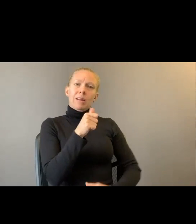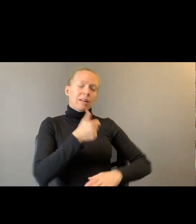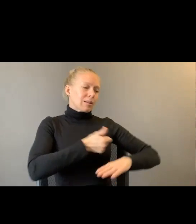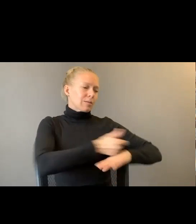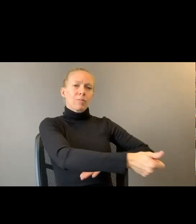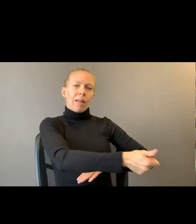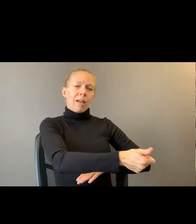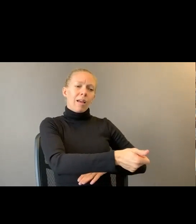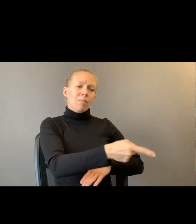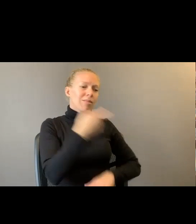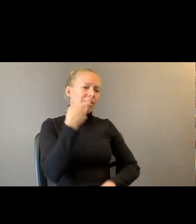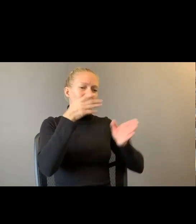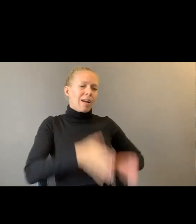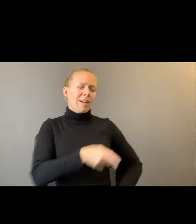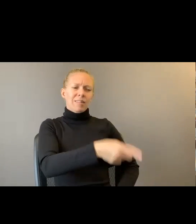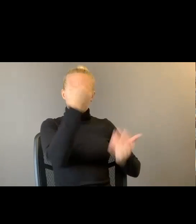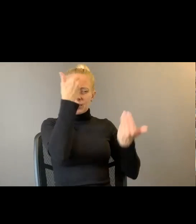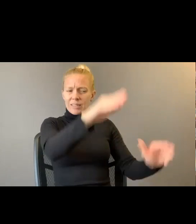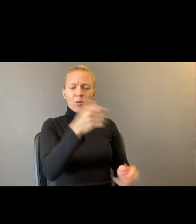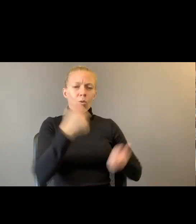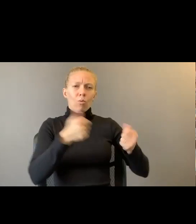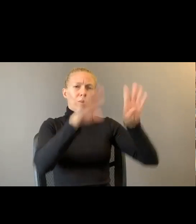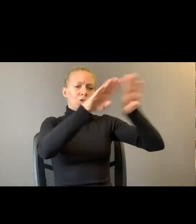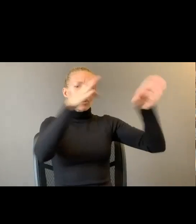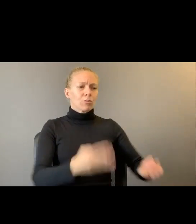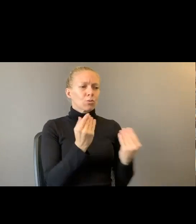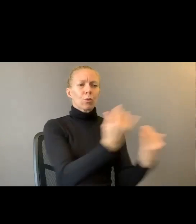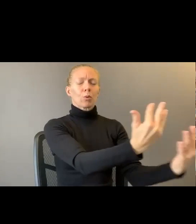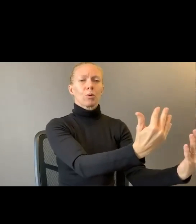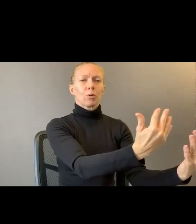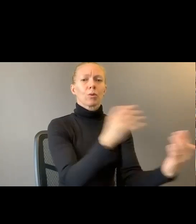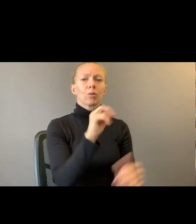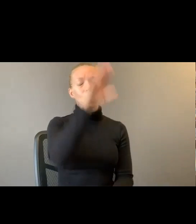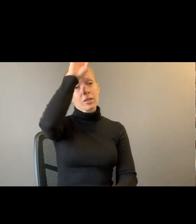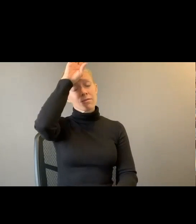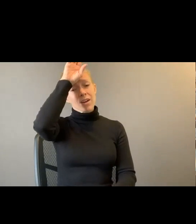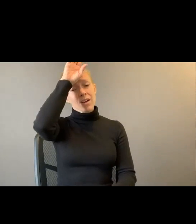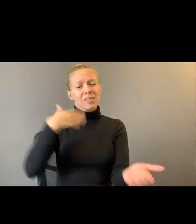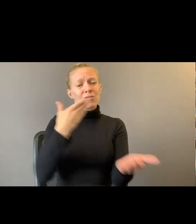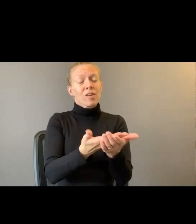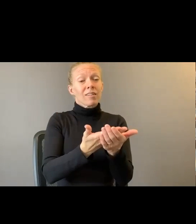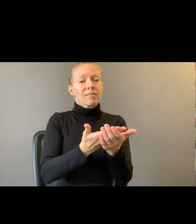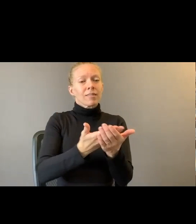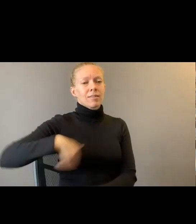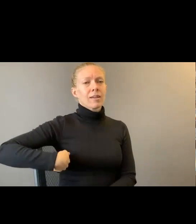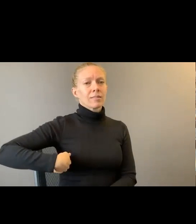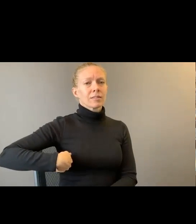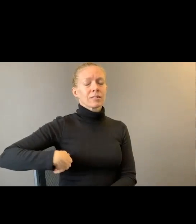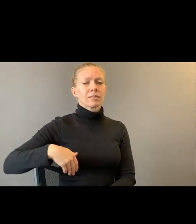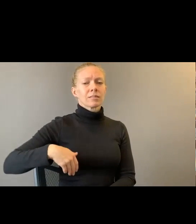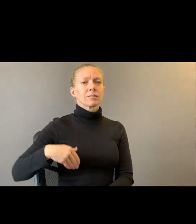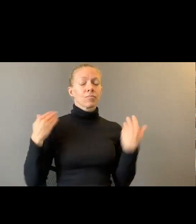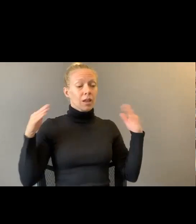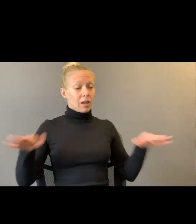down. Or the firemen arriving late. And yes, angels too. A neighbor who let me,